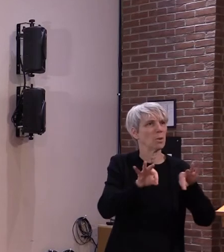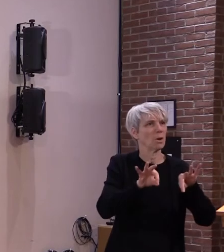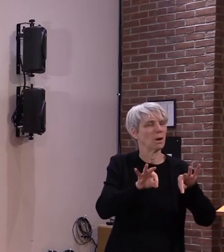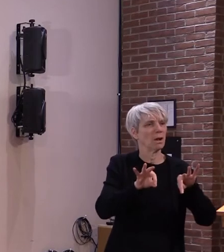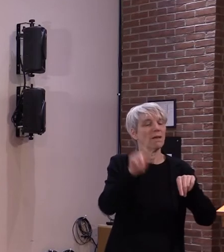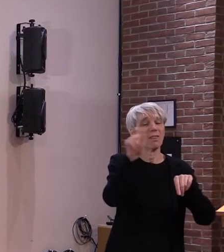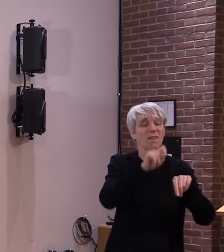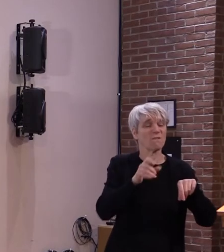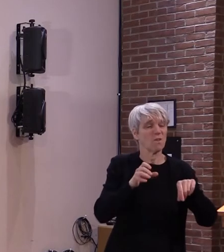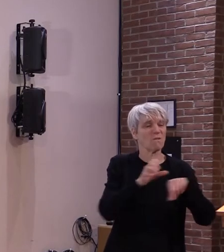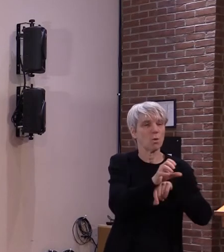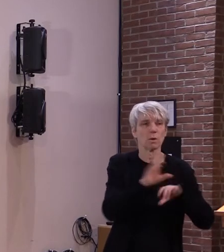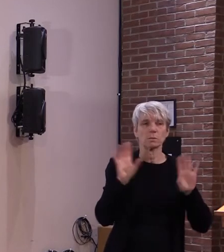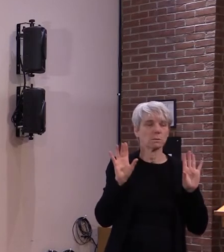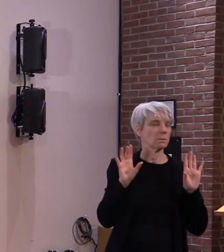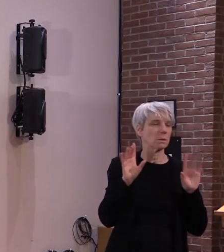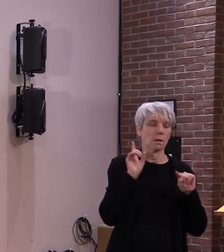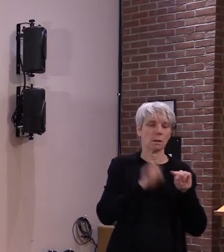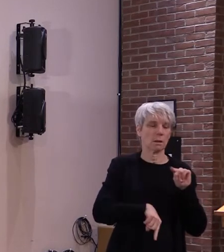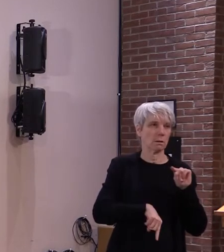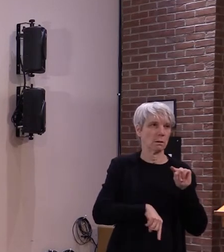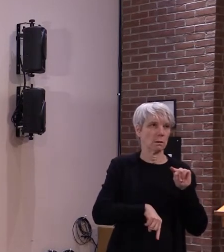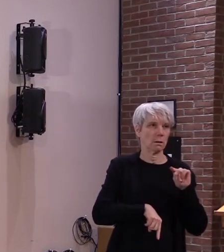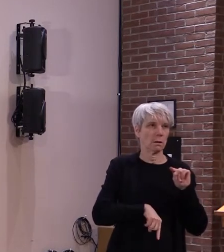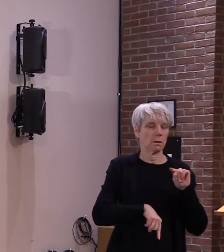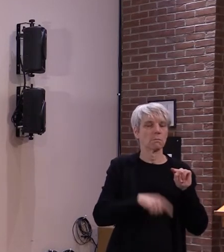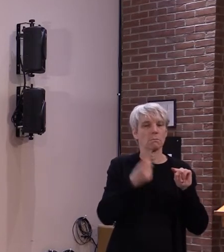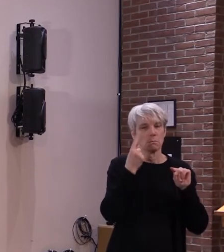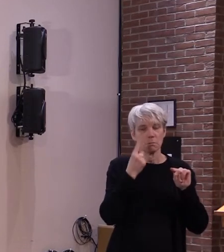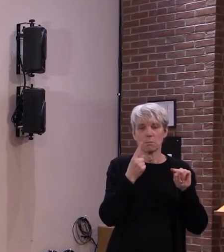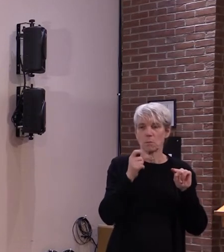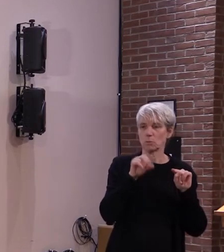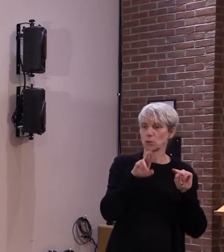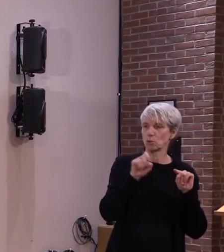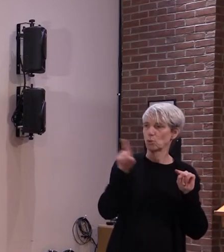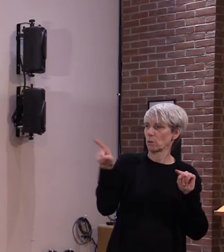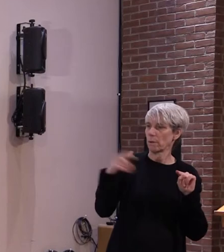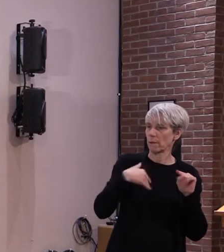i'm sure there are sign-offs and a protocol for that dr robert